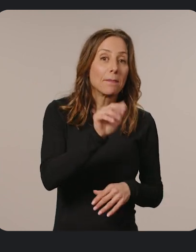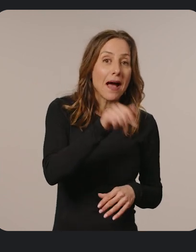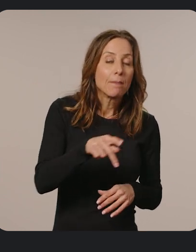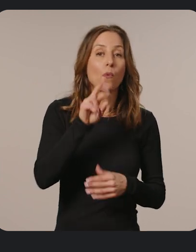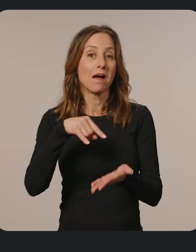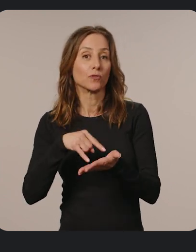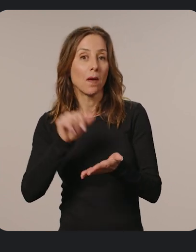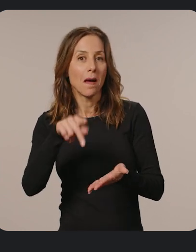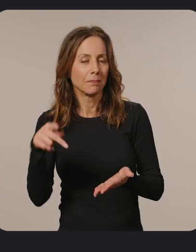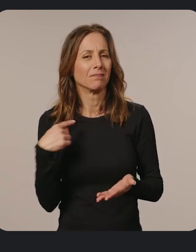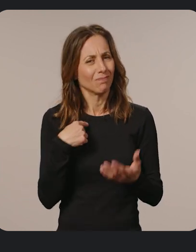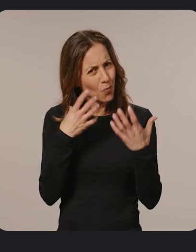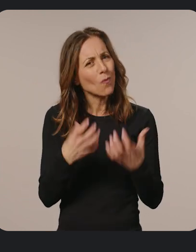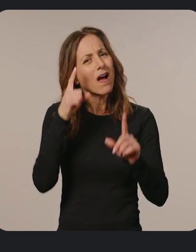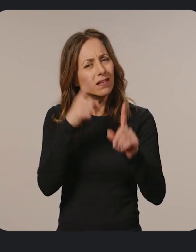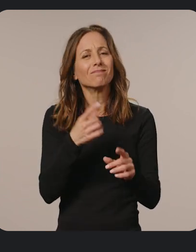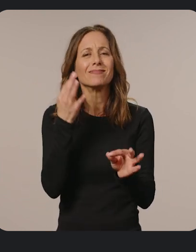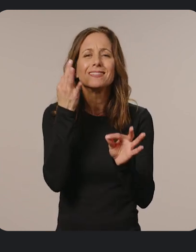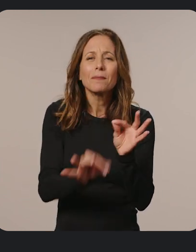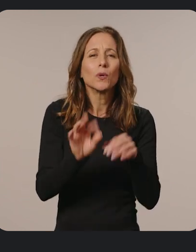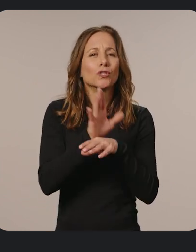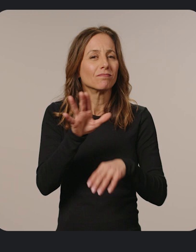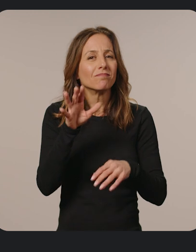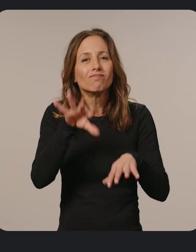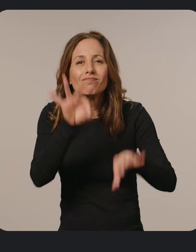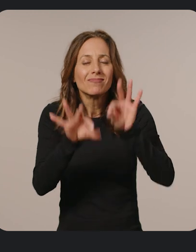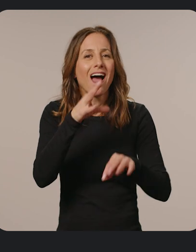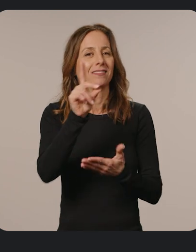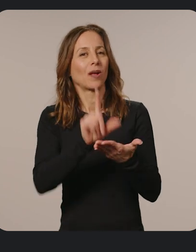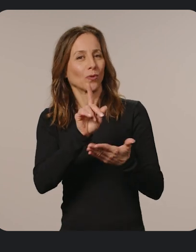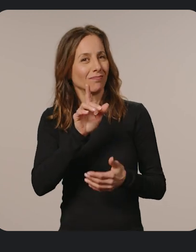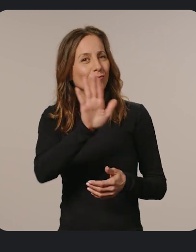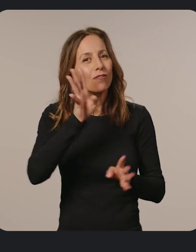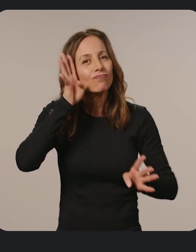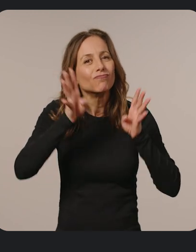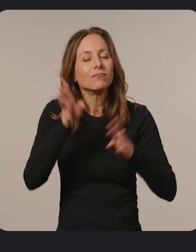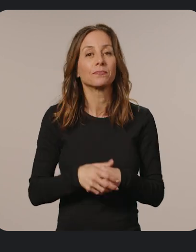app or an Android app, we want to make it simple for users to discover and download your creations.